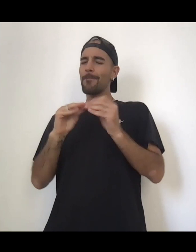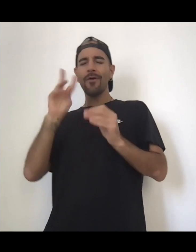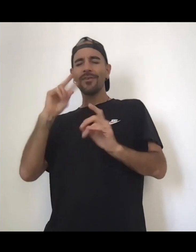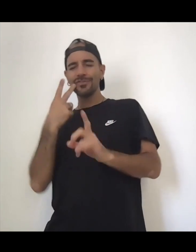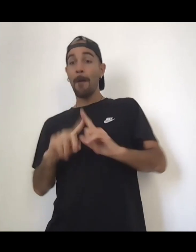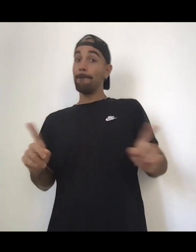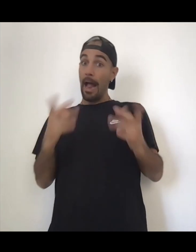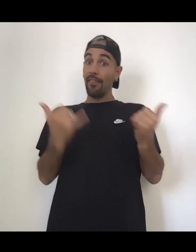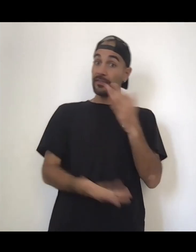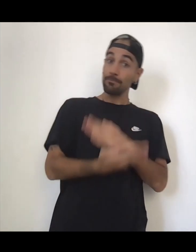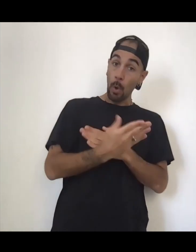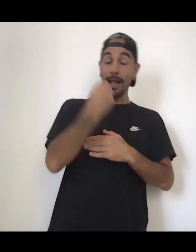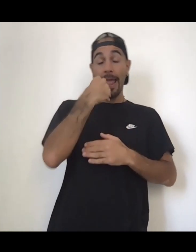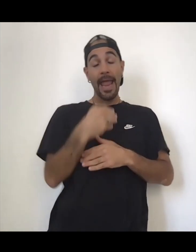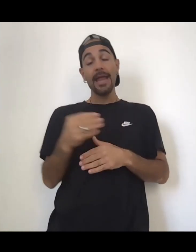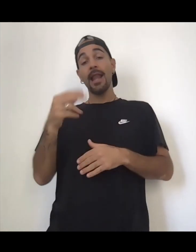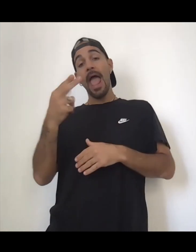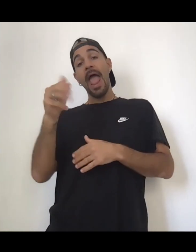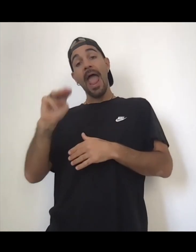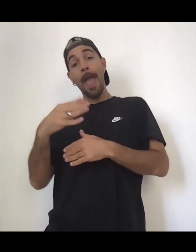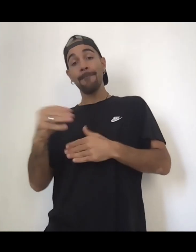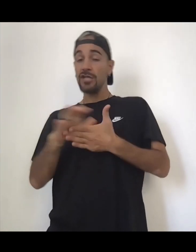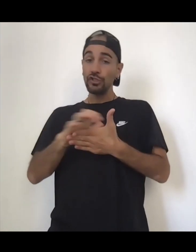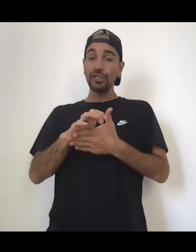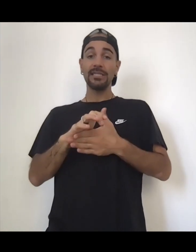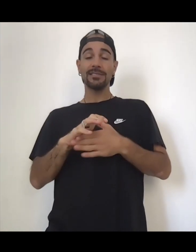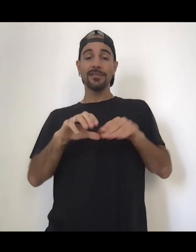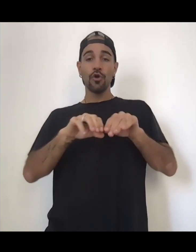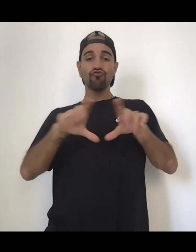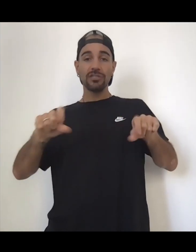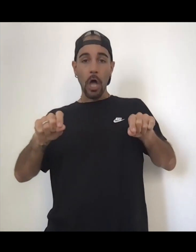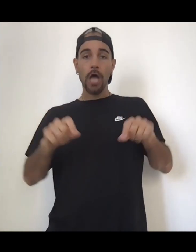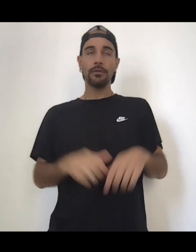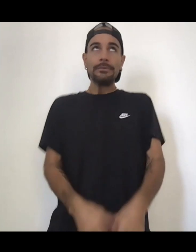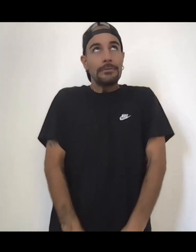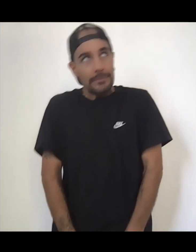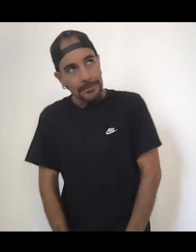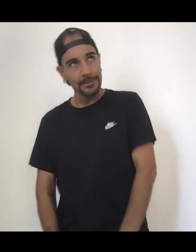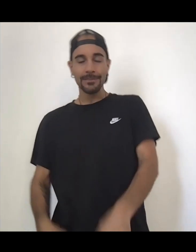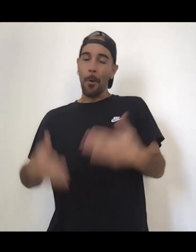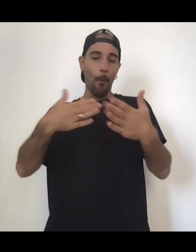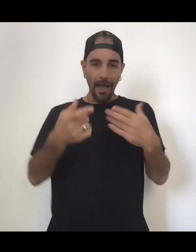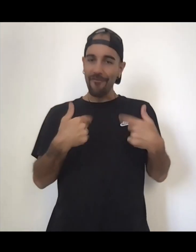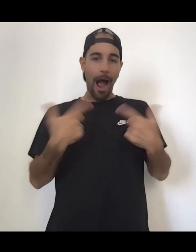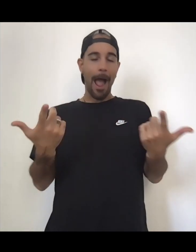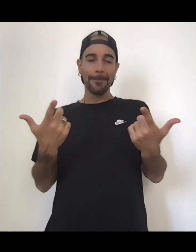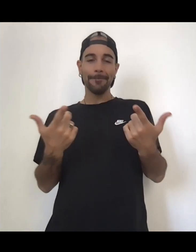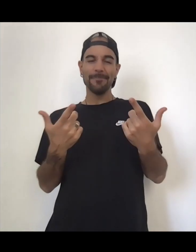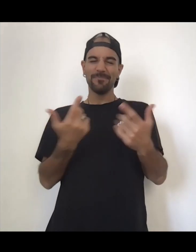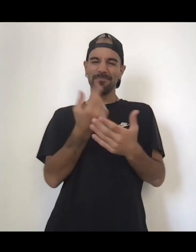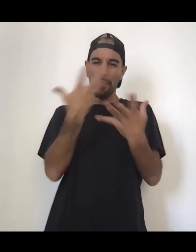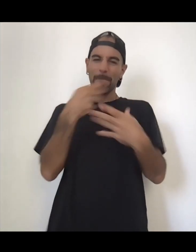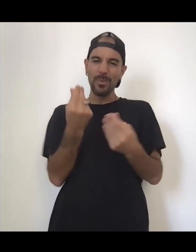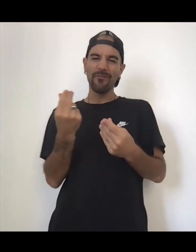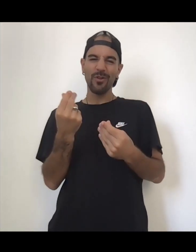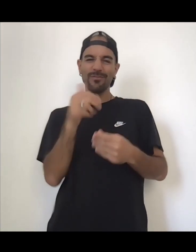I'm in a beautiful country home right now so duh anyways um it's crazy you